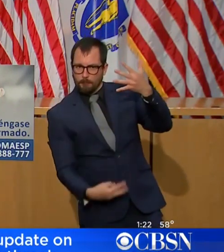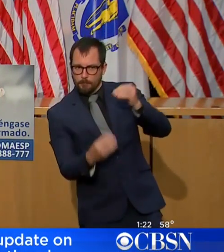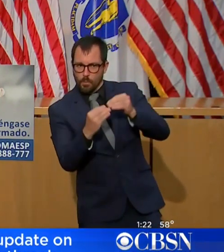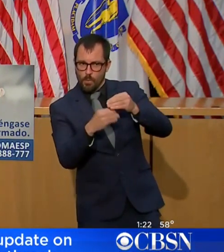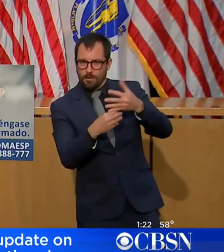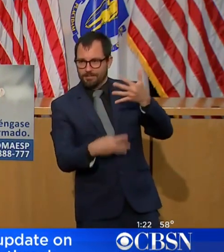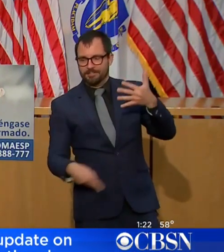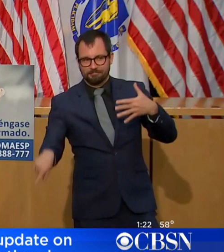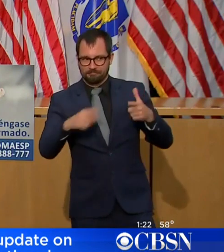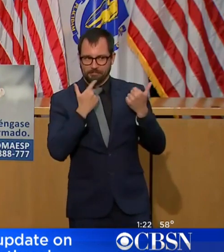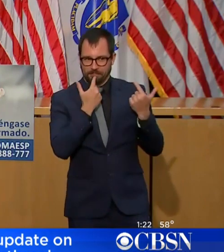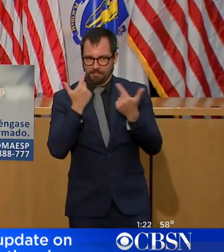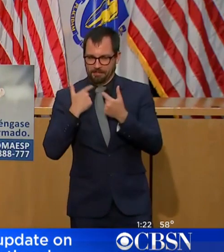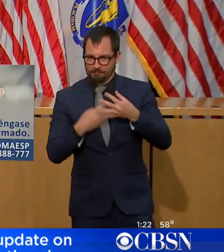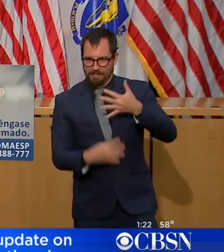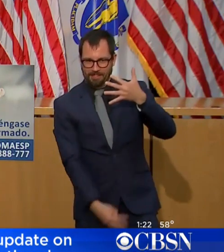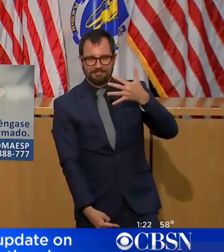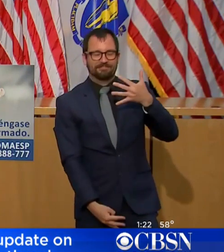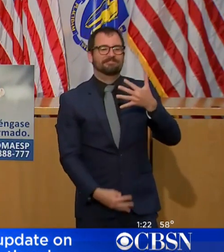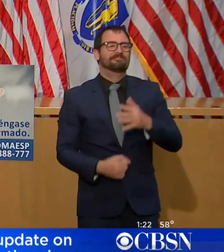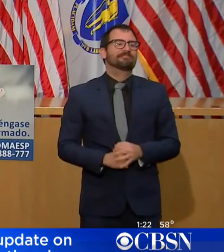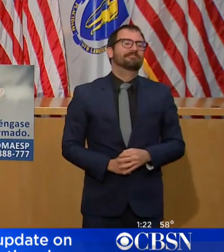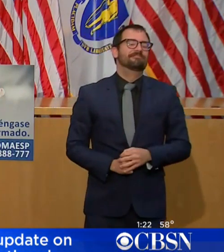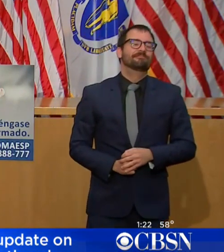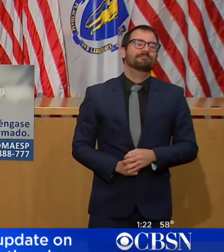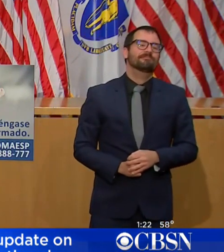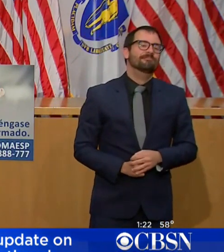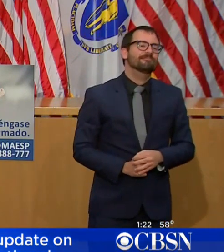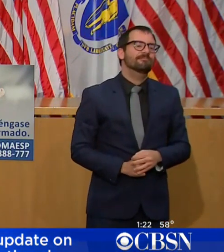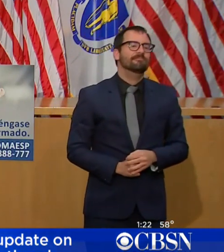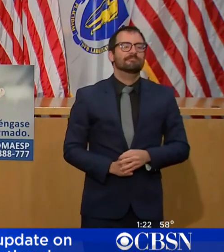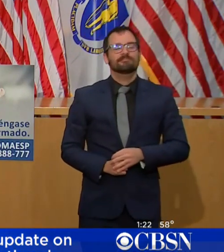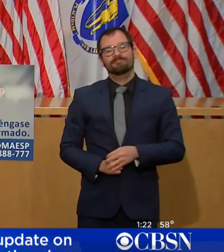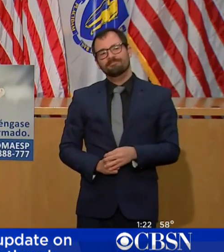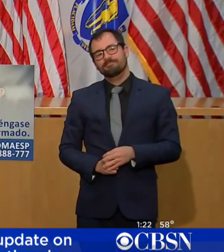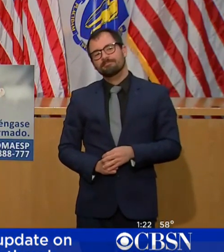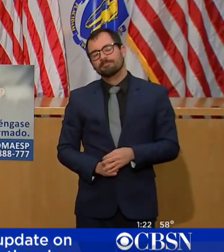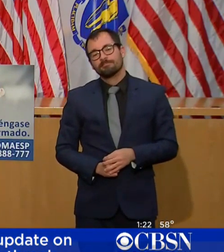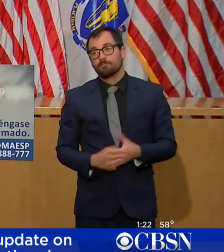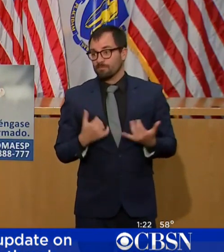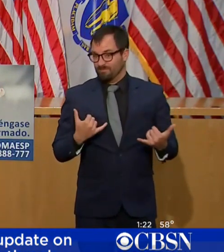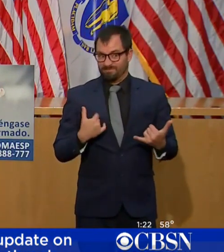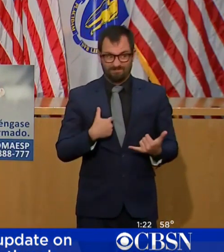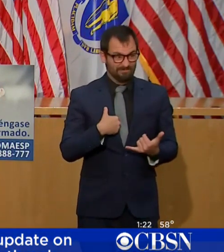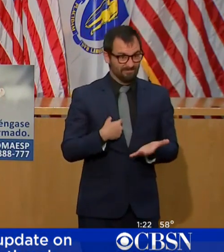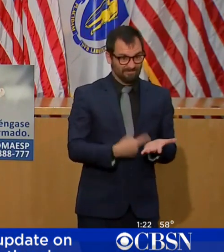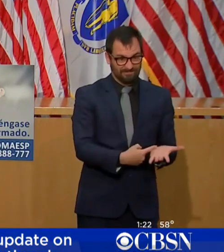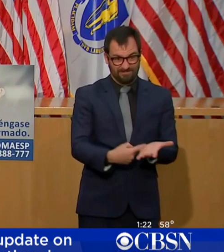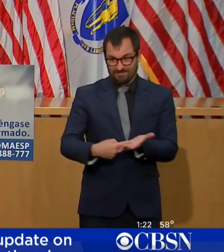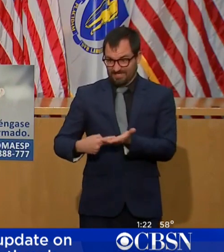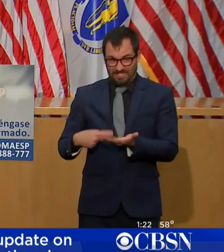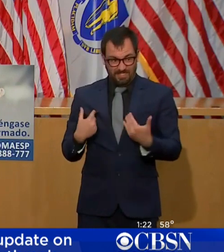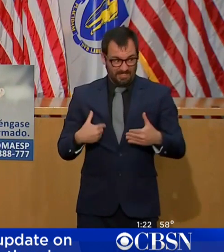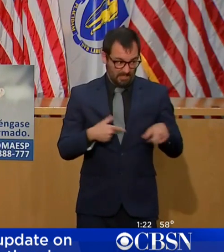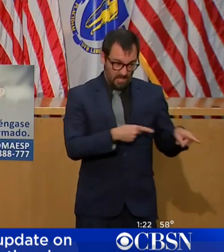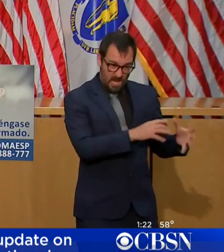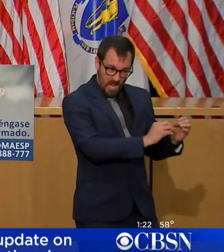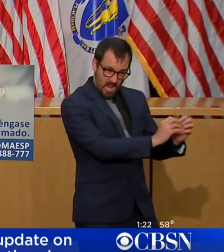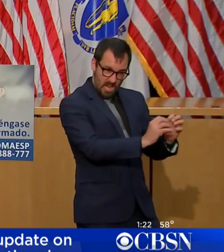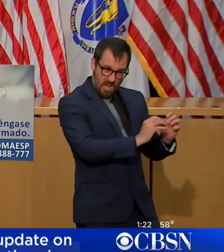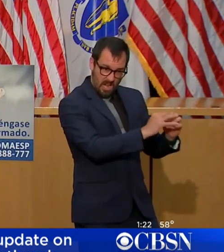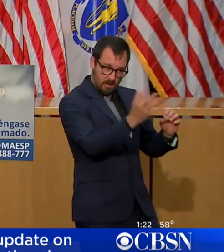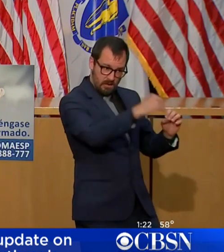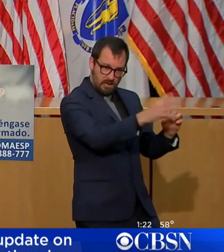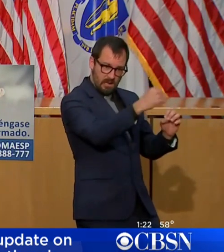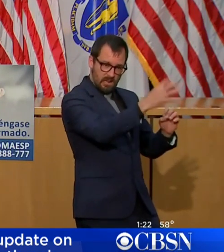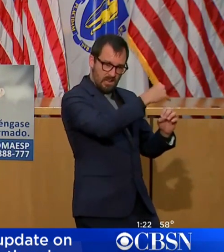Yikes. These presentations have built upon the discussions the board's been having with representatives from retail, high-tech, life